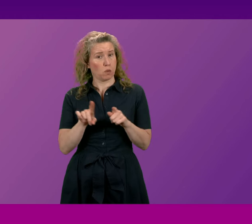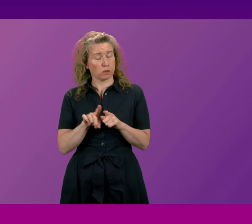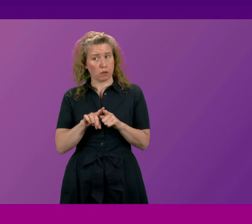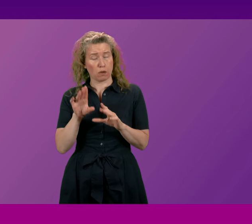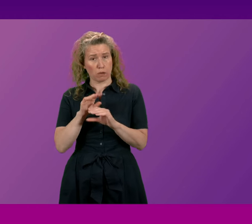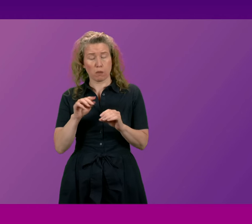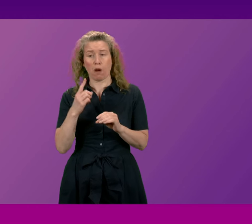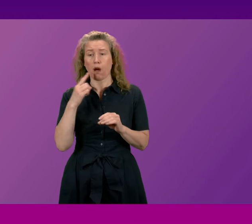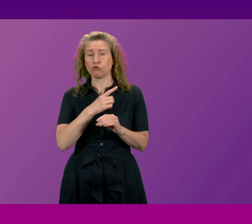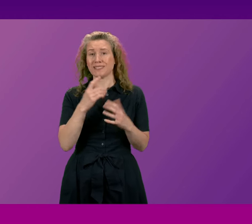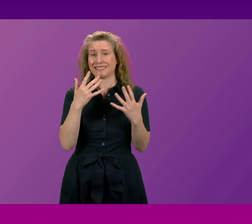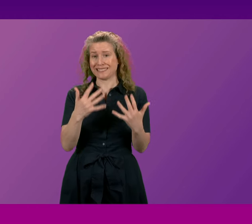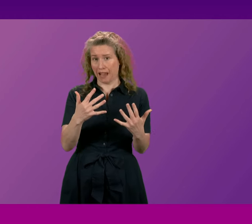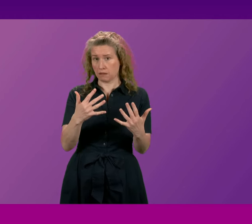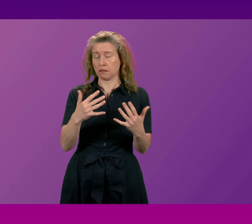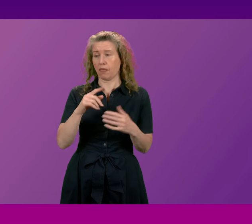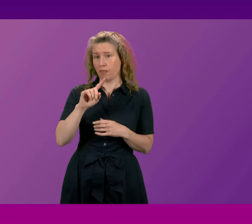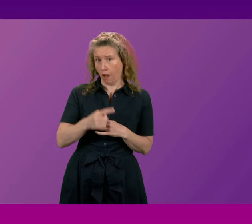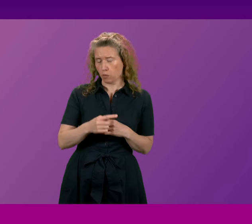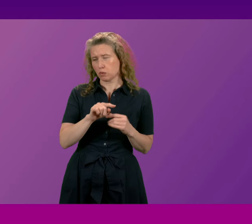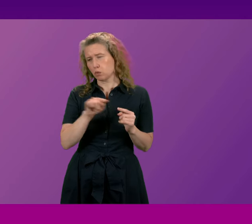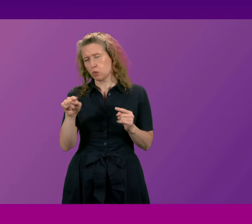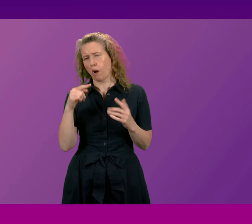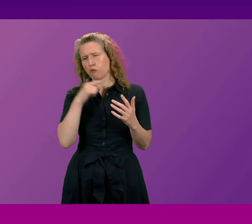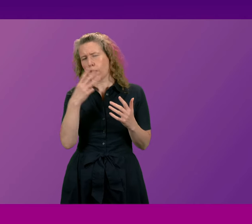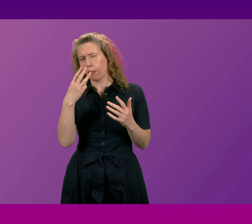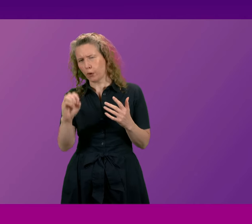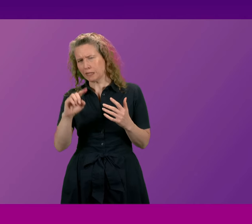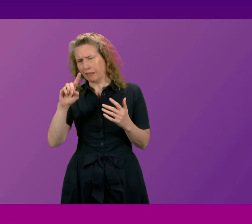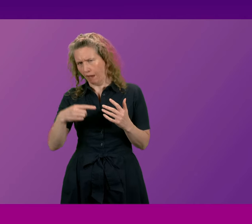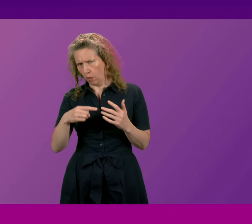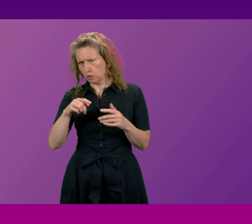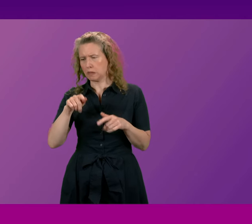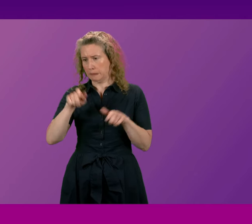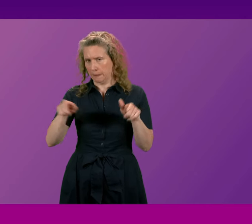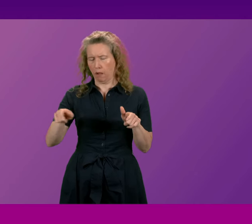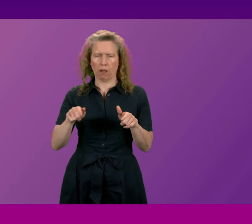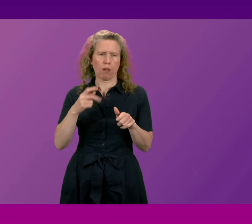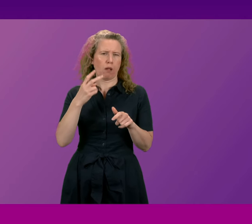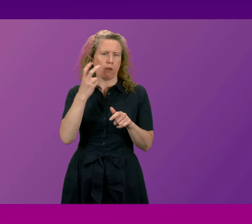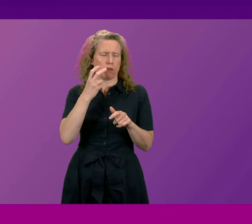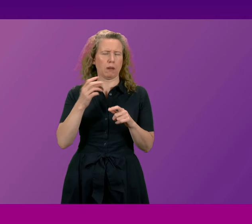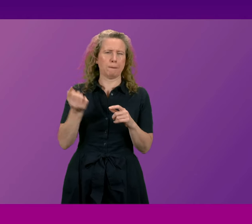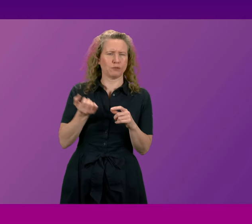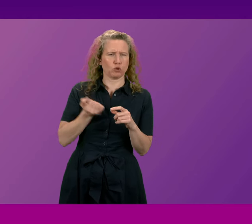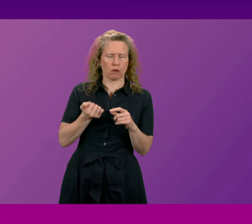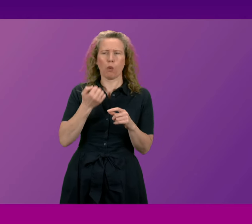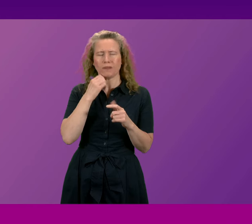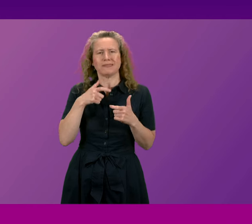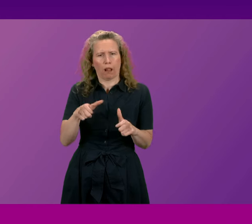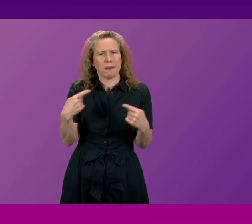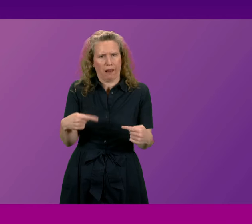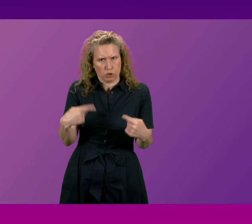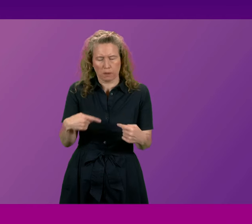,000 and 130,000 pensioners will remain eligible for a payment in Scotland this winter a reduction of around 900